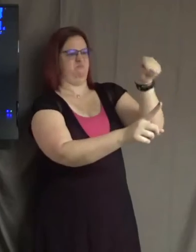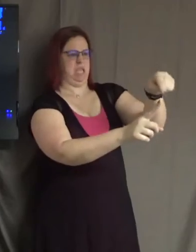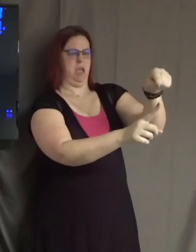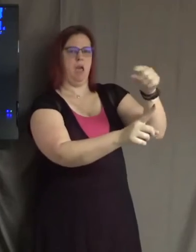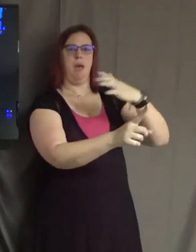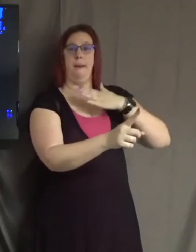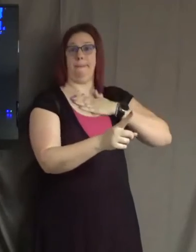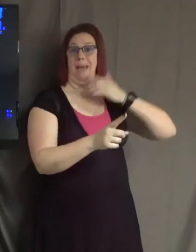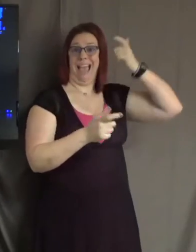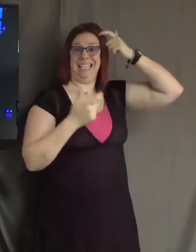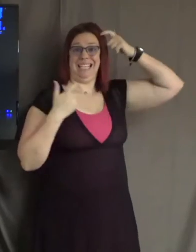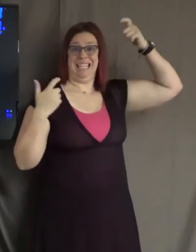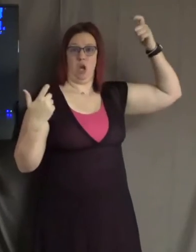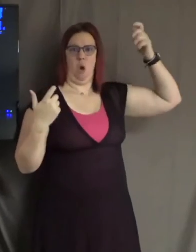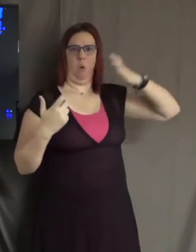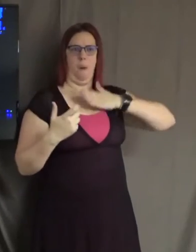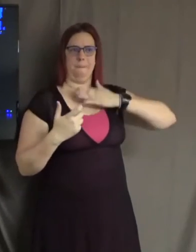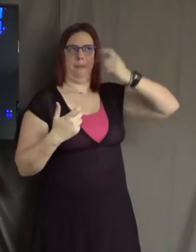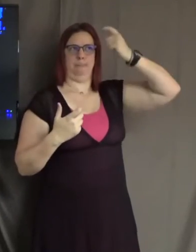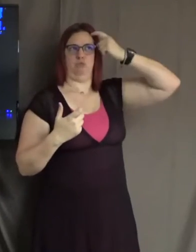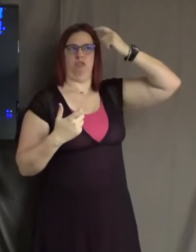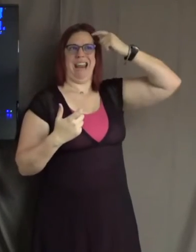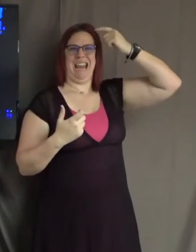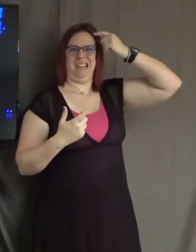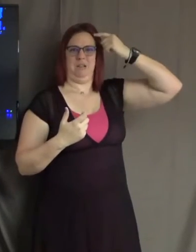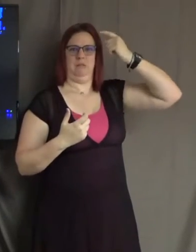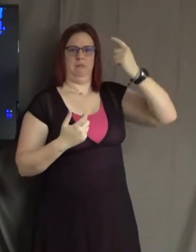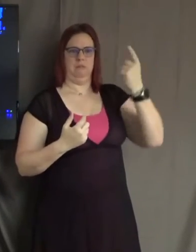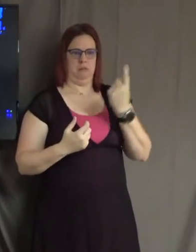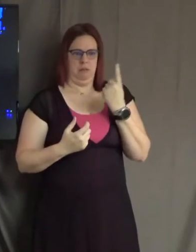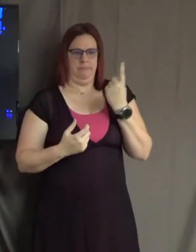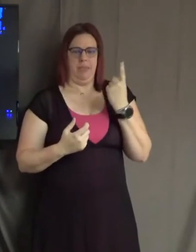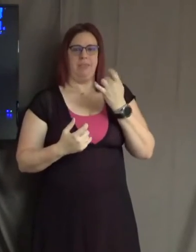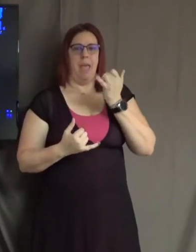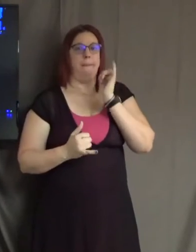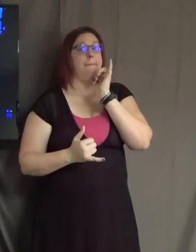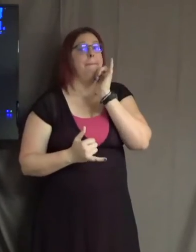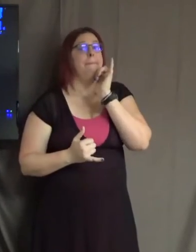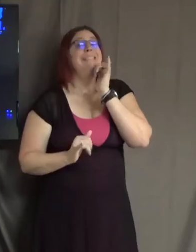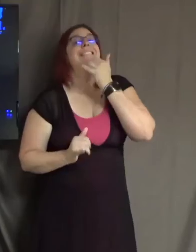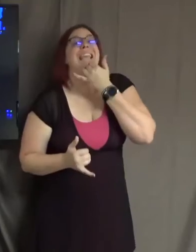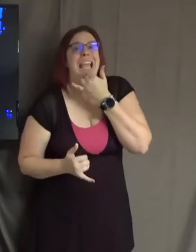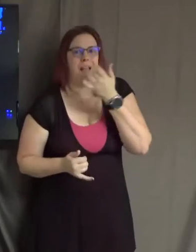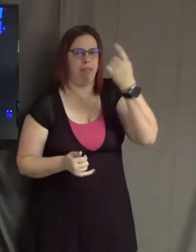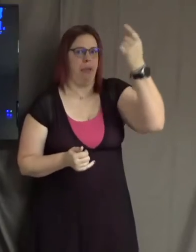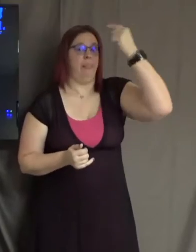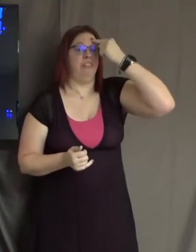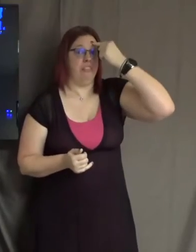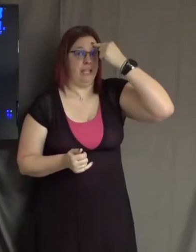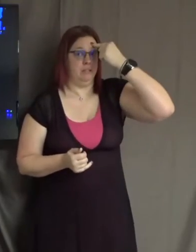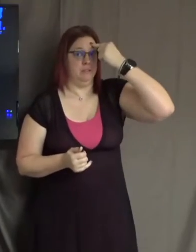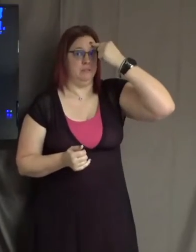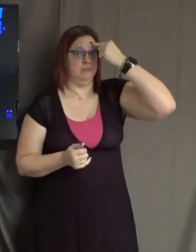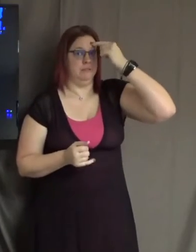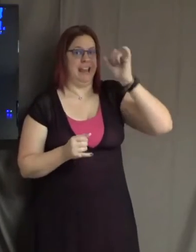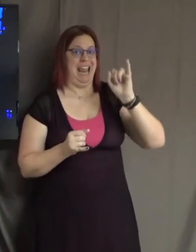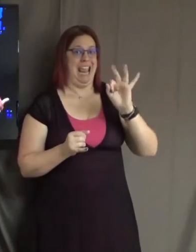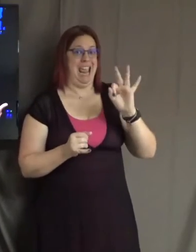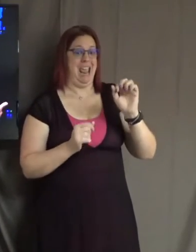part of our brain that in in that mistakably thinks that if everybody was more like me,